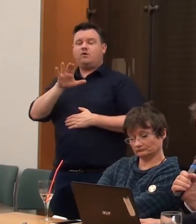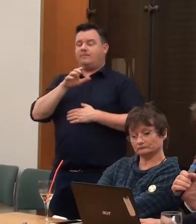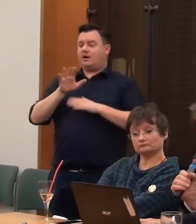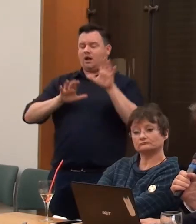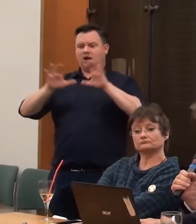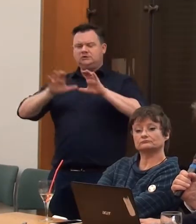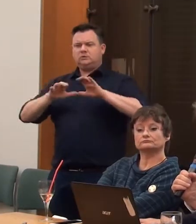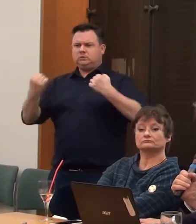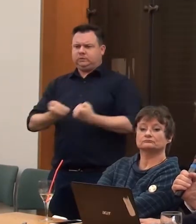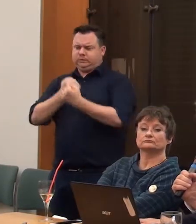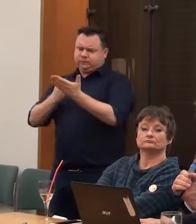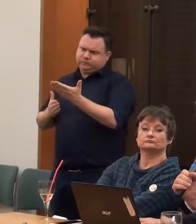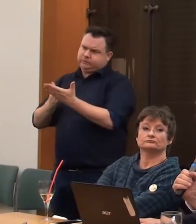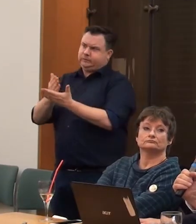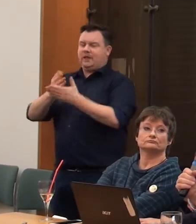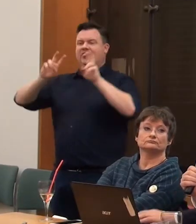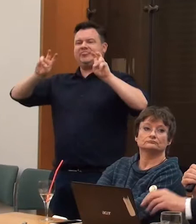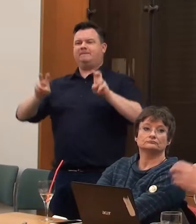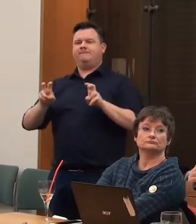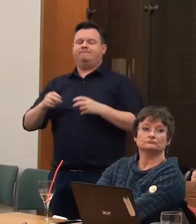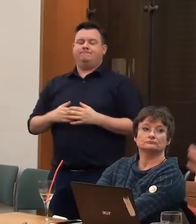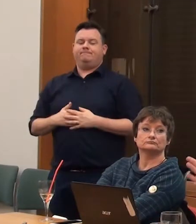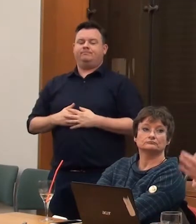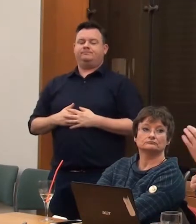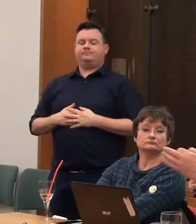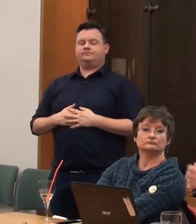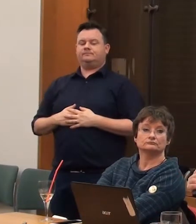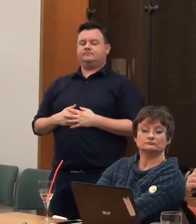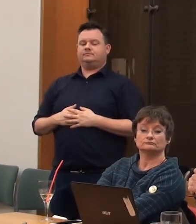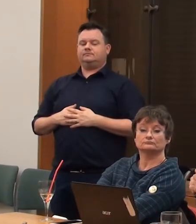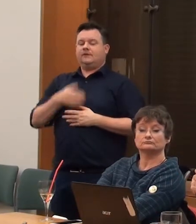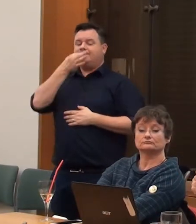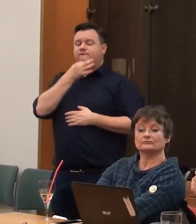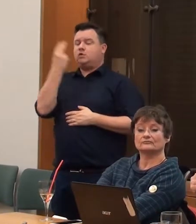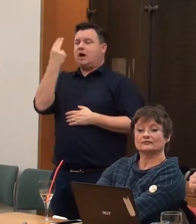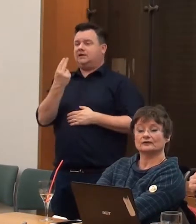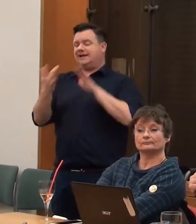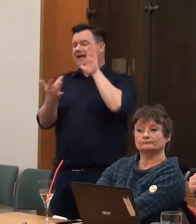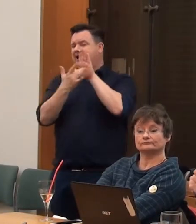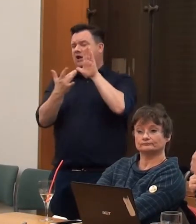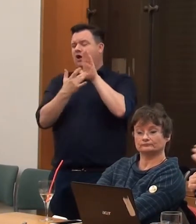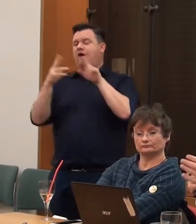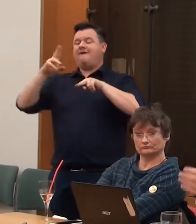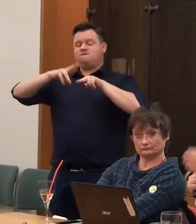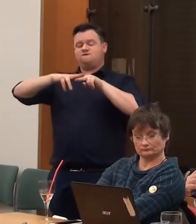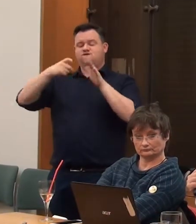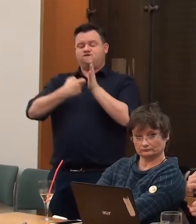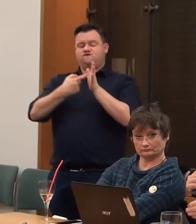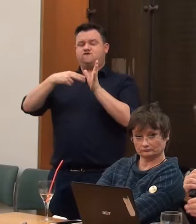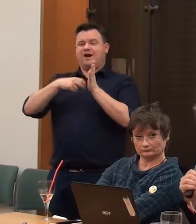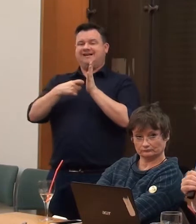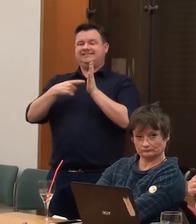strong throughout Western culture. A couple of artists who are really important. Francisco Goya